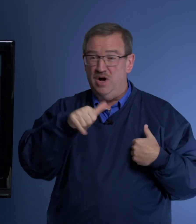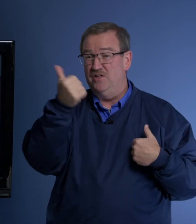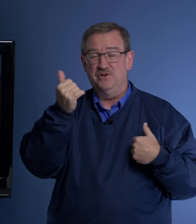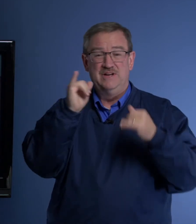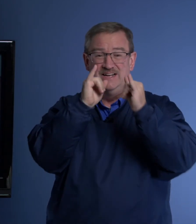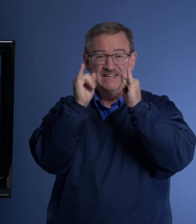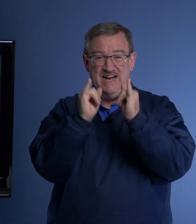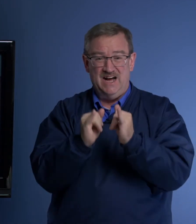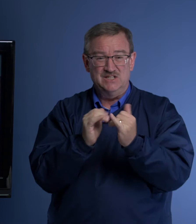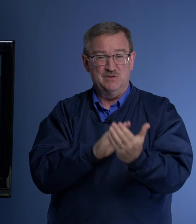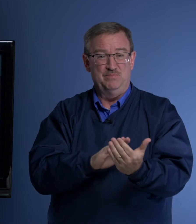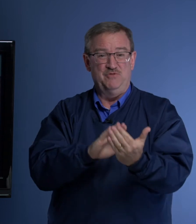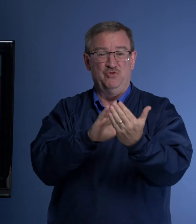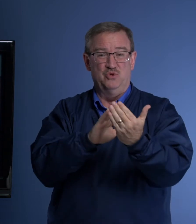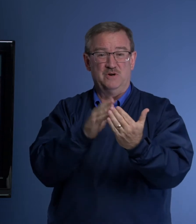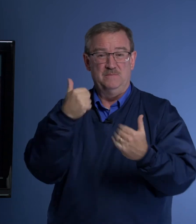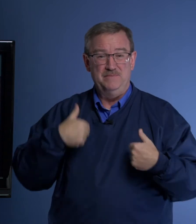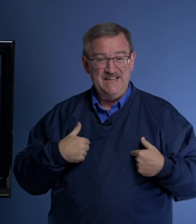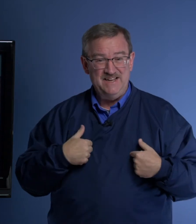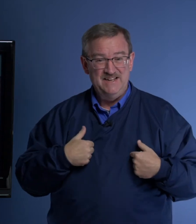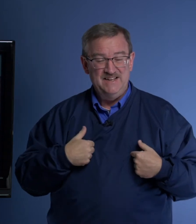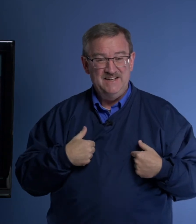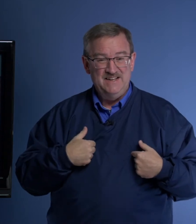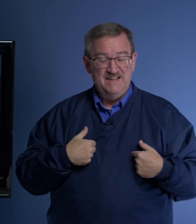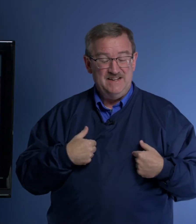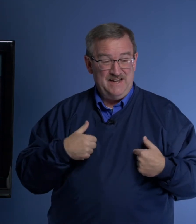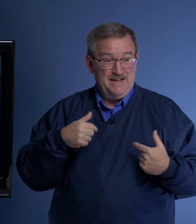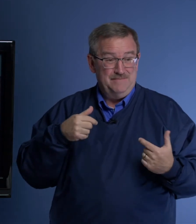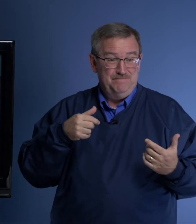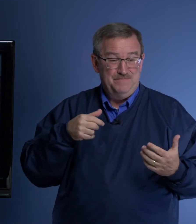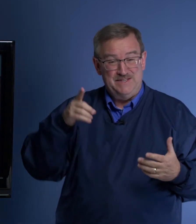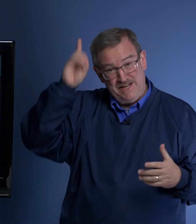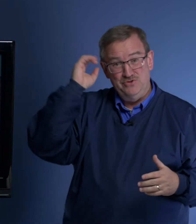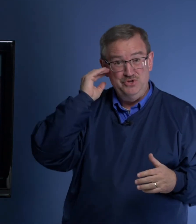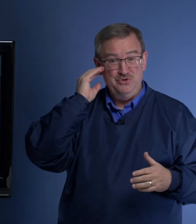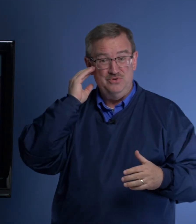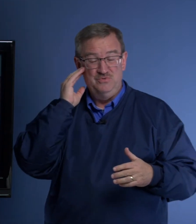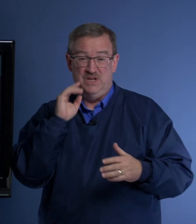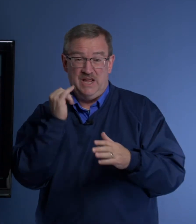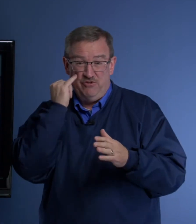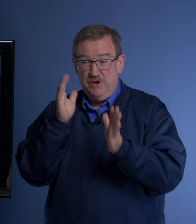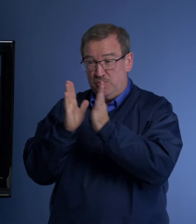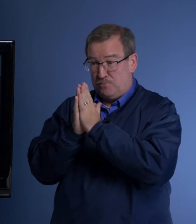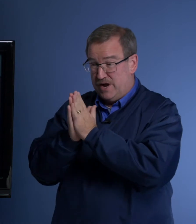other gods before me. And Daniel knew if he were to pray